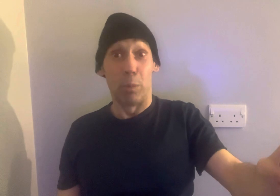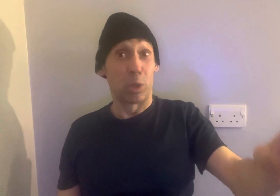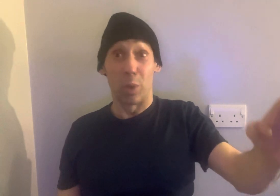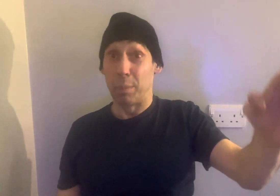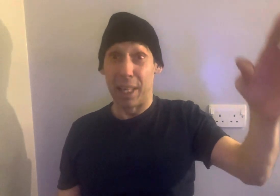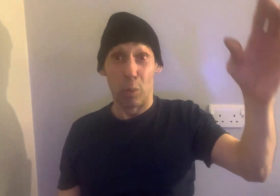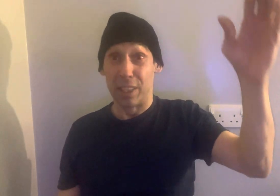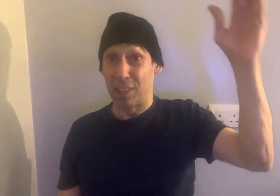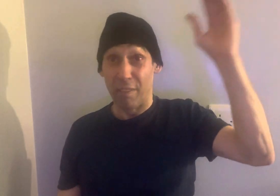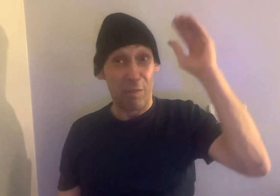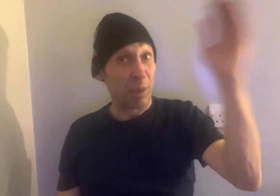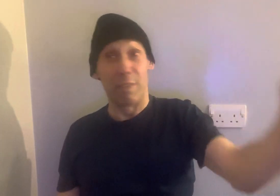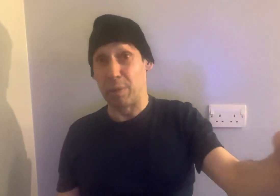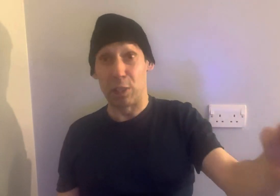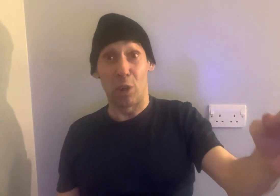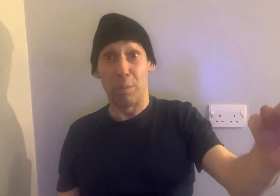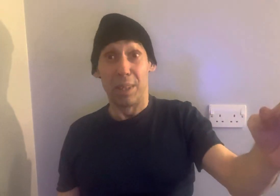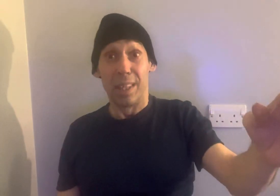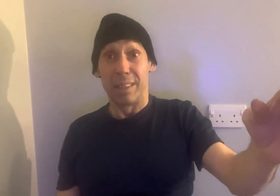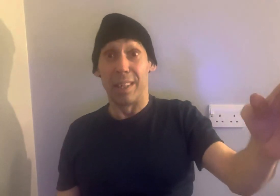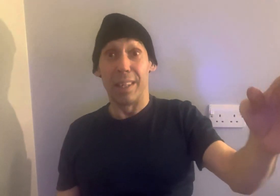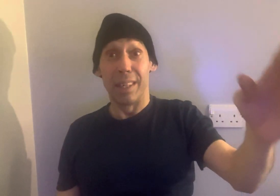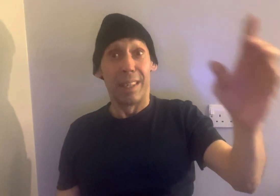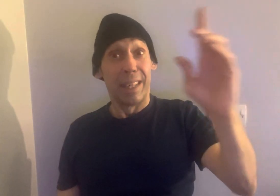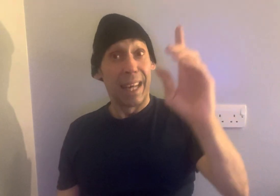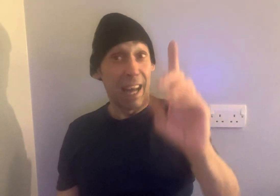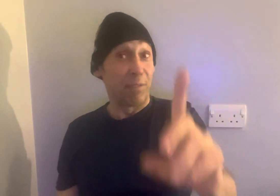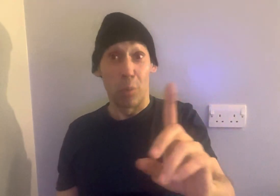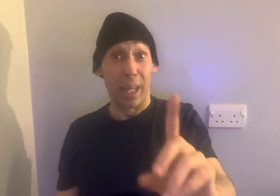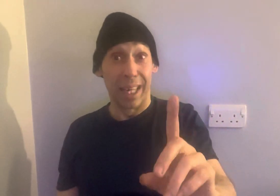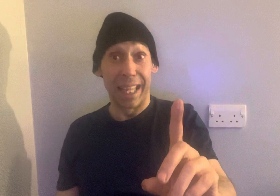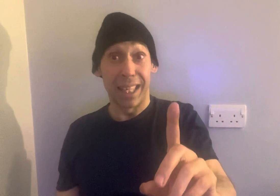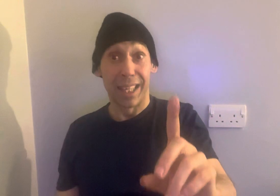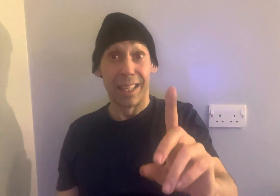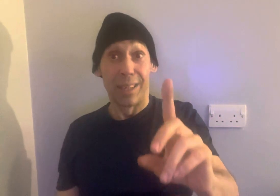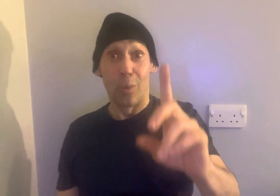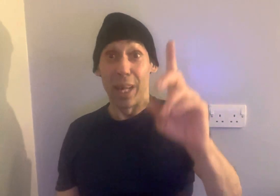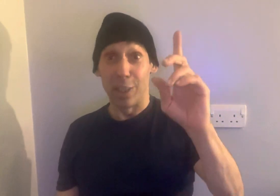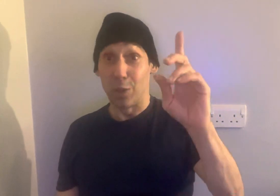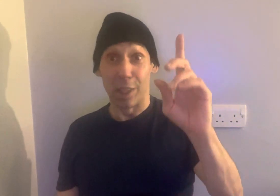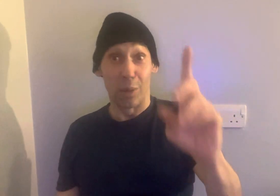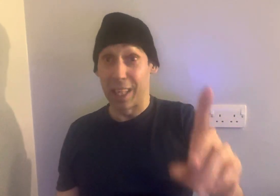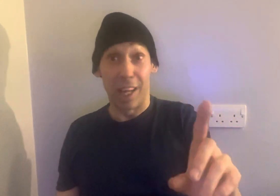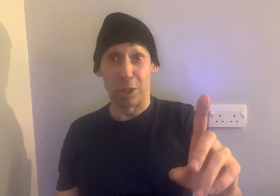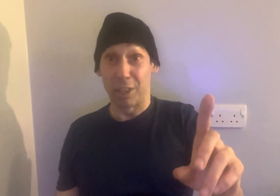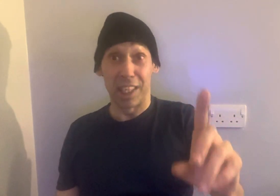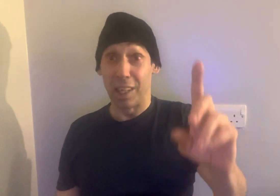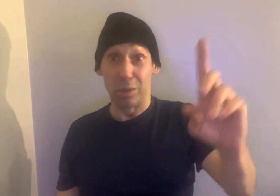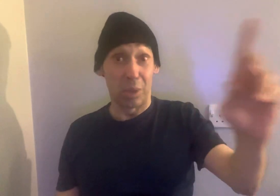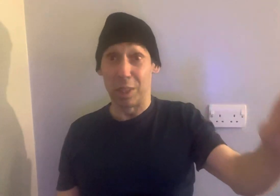we're talking about the ones at the very, very top that have the one link where you can go and get 100 kilos, 200